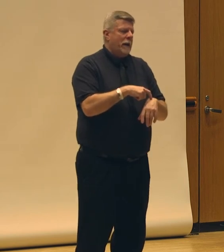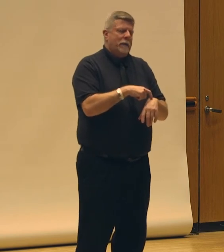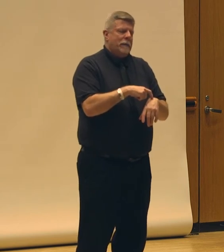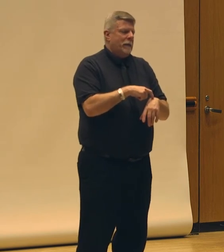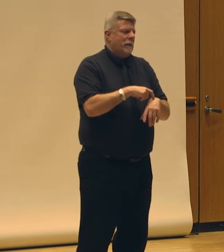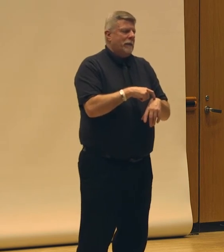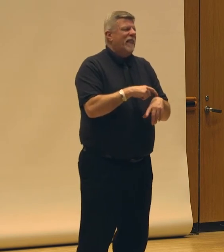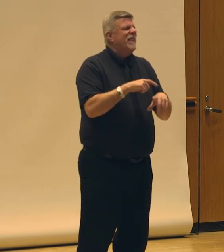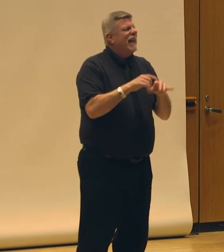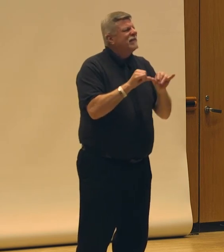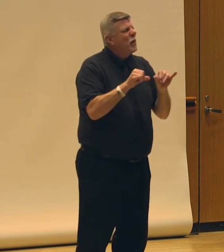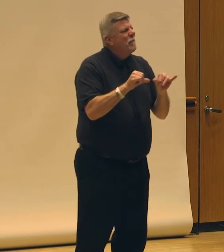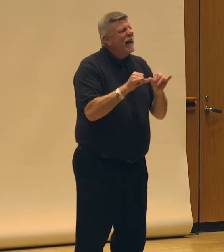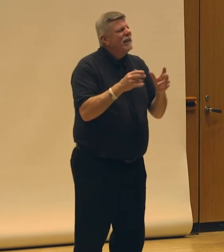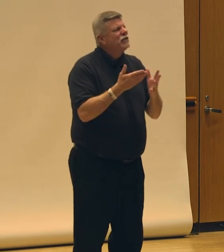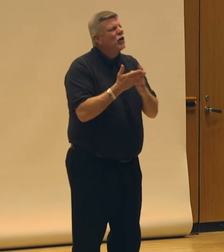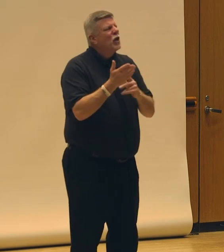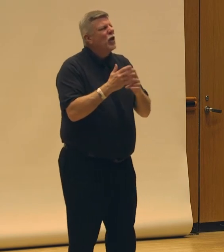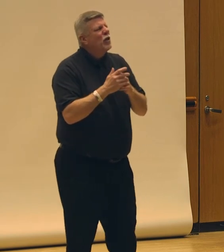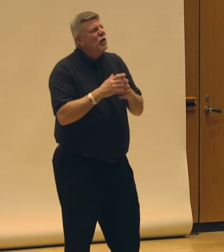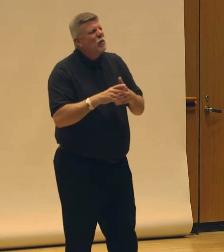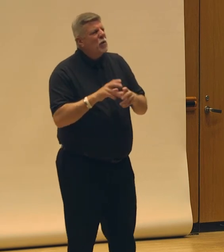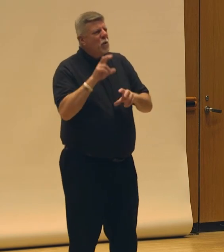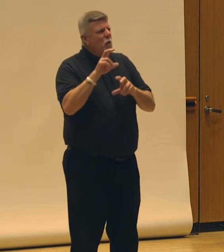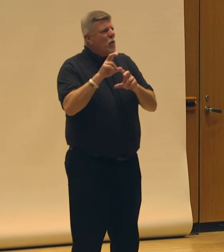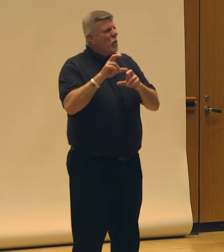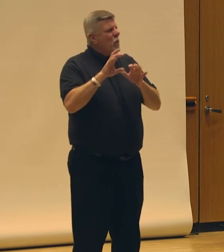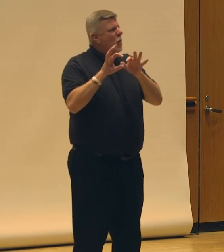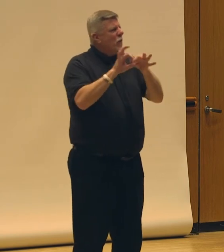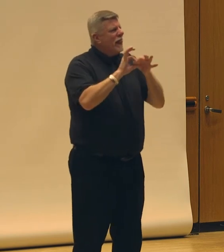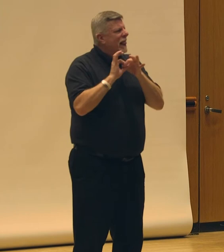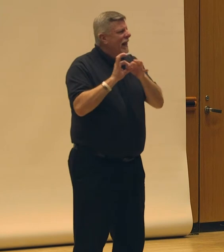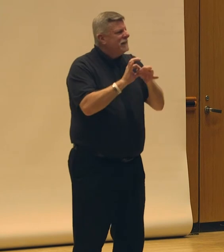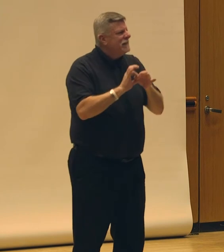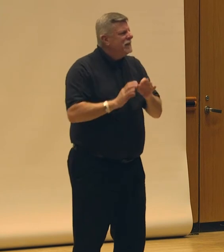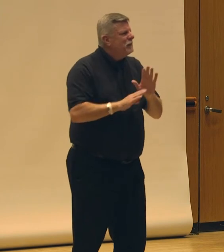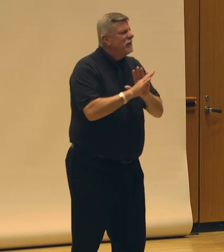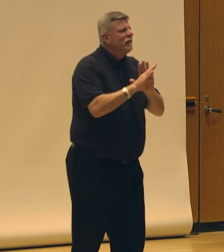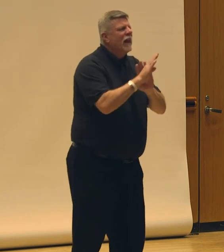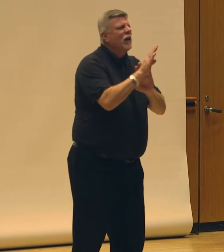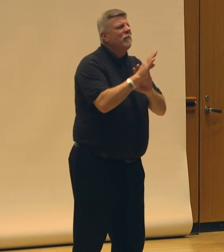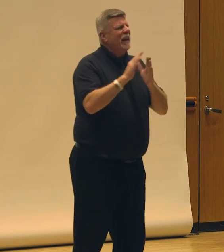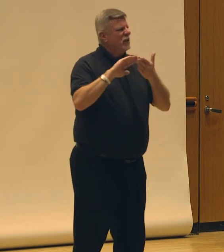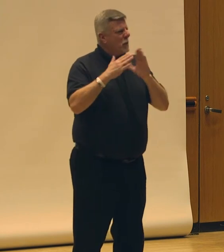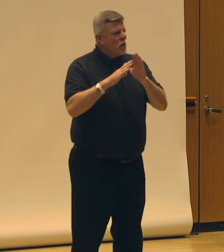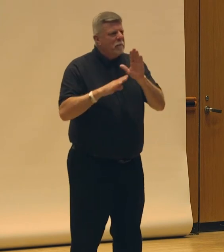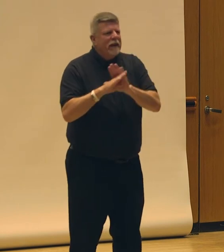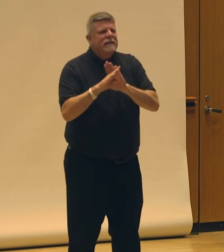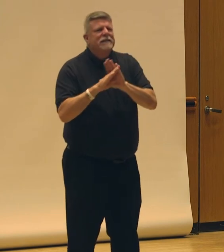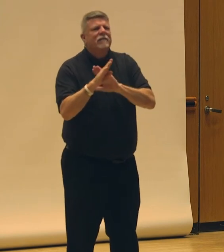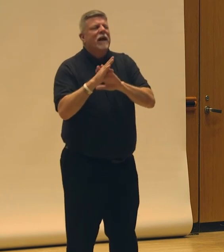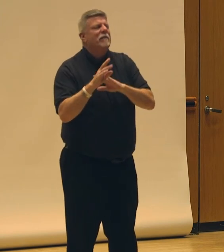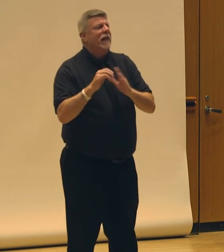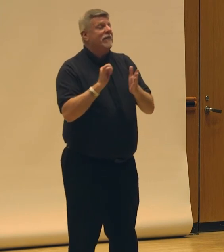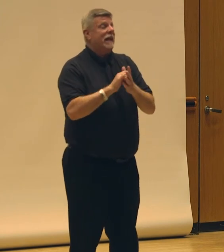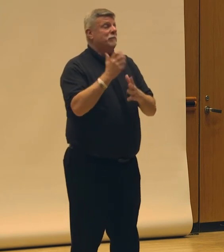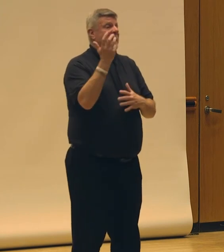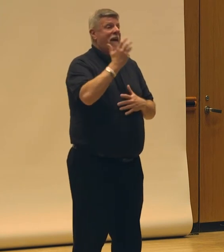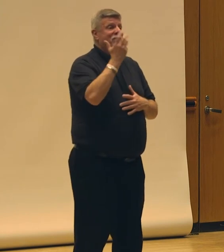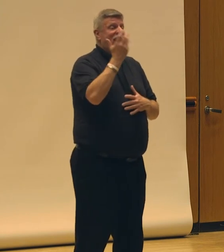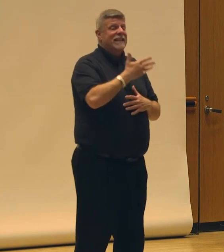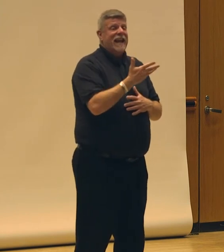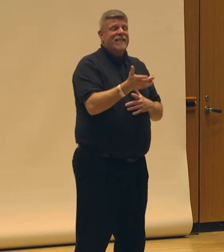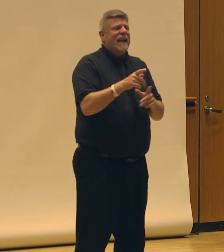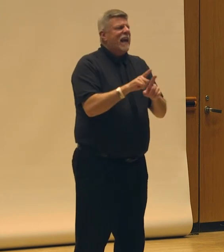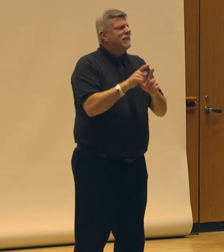That's measured through investing in relationship building and community building. And so that's been a kind of fascinating thing as I try